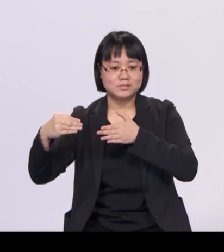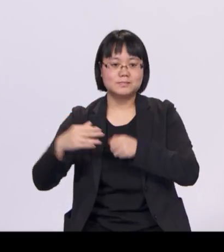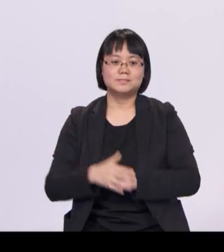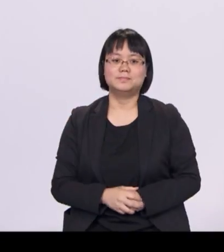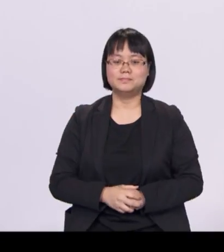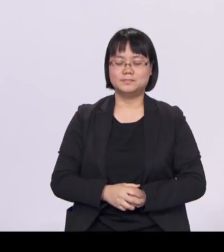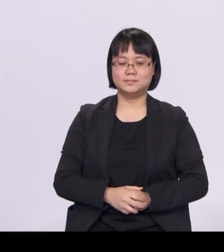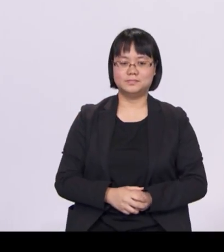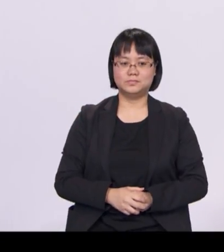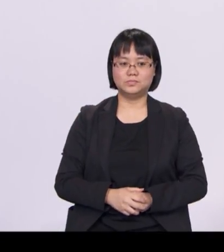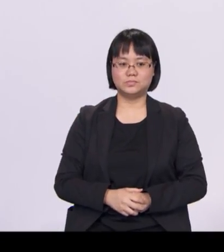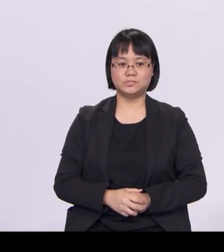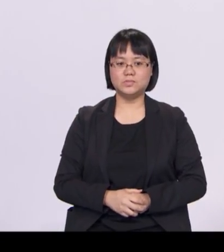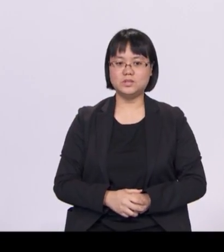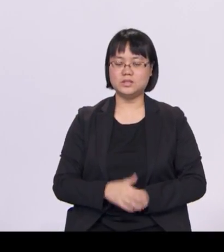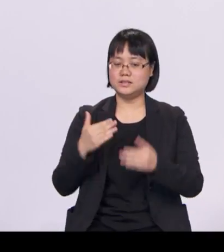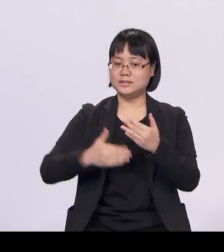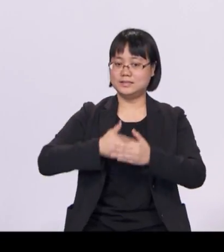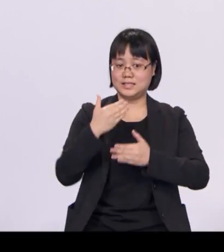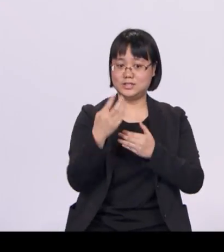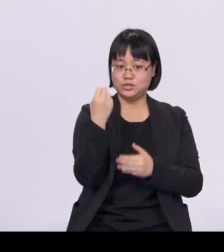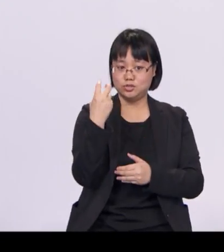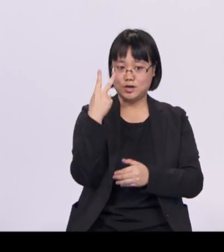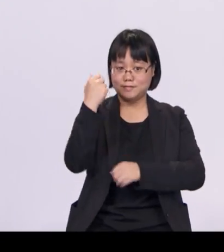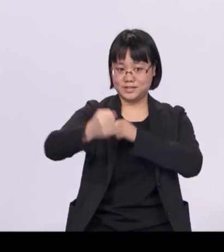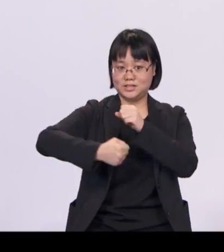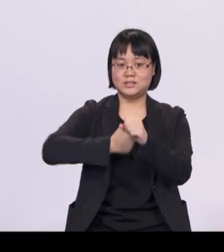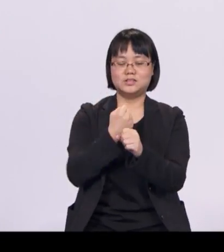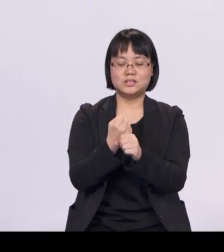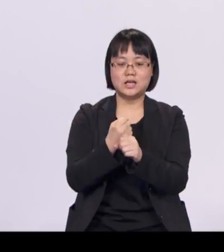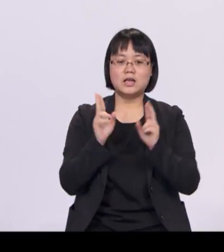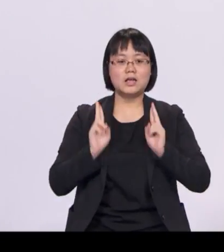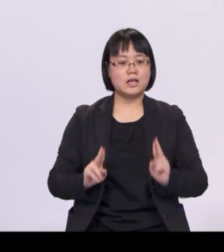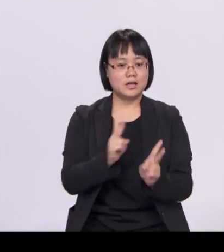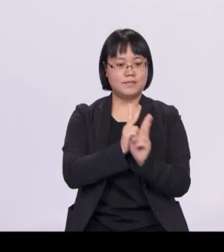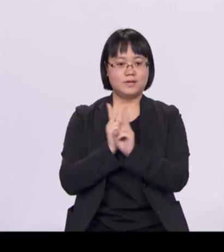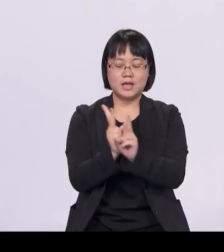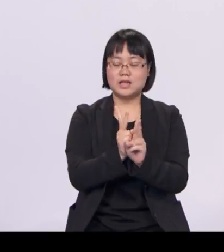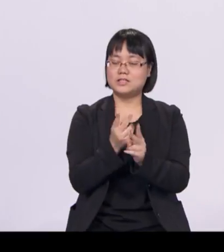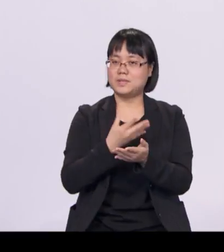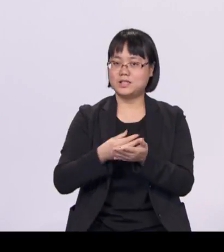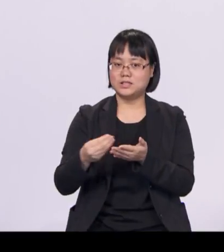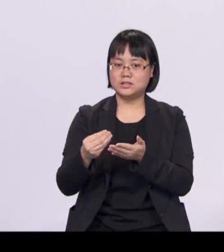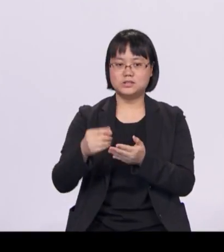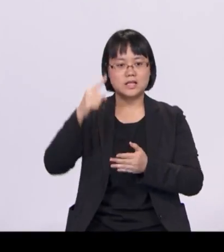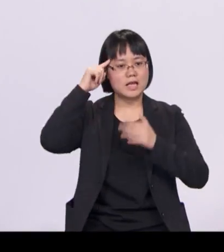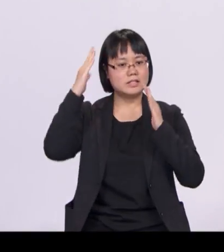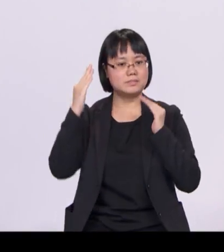Within the next decade, healthcare spending is expected to overtake education.